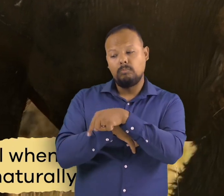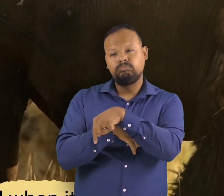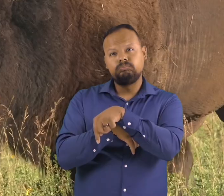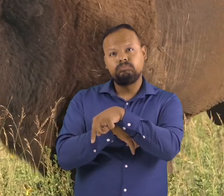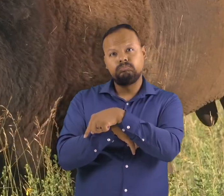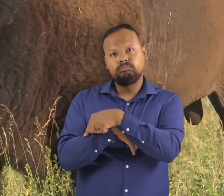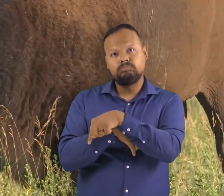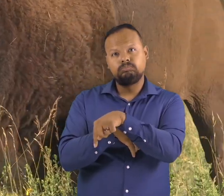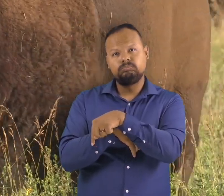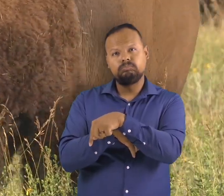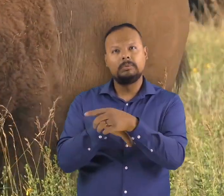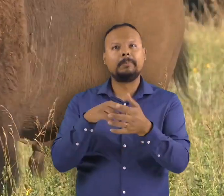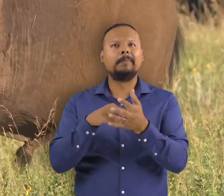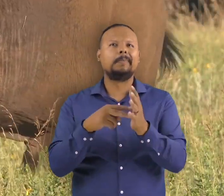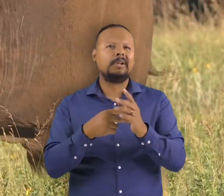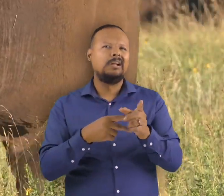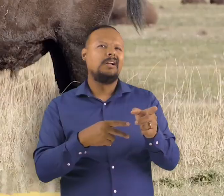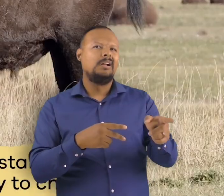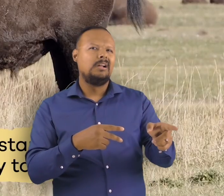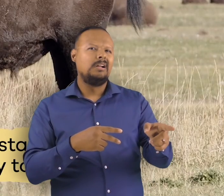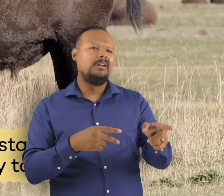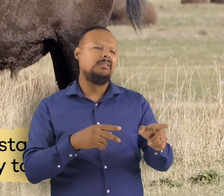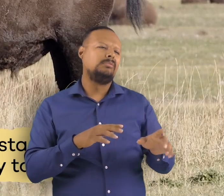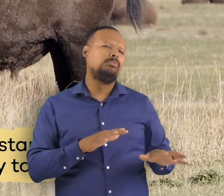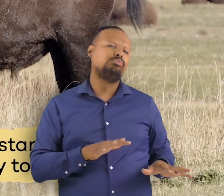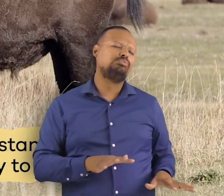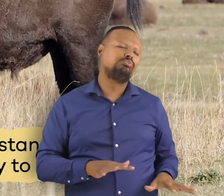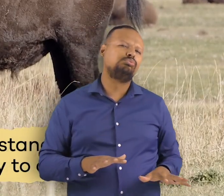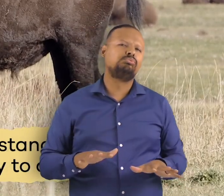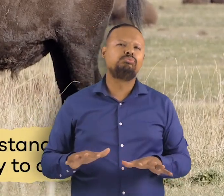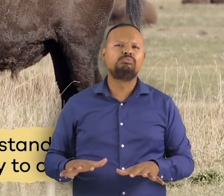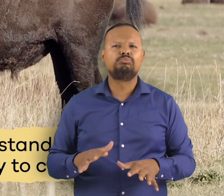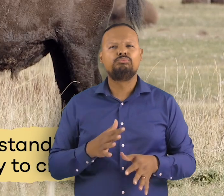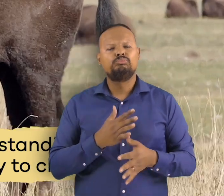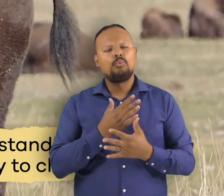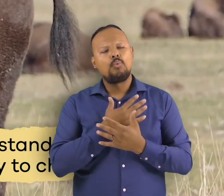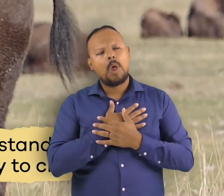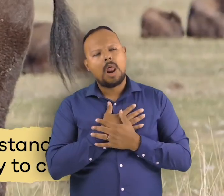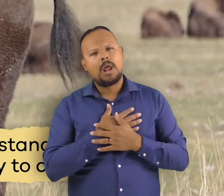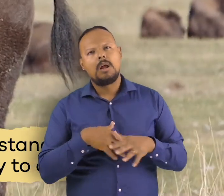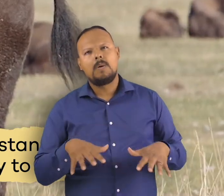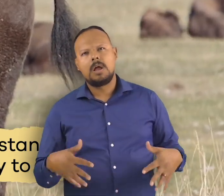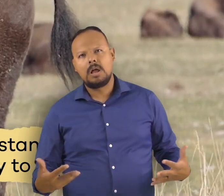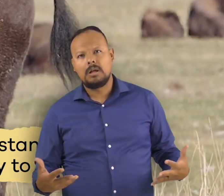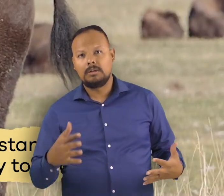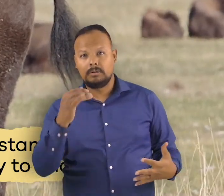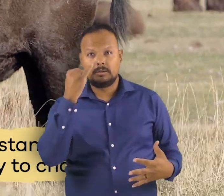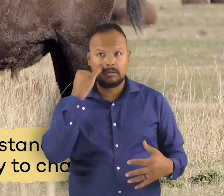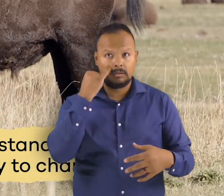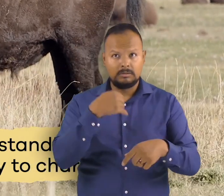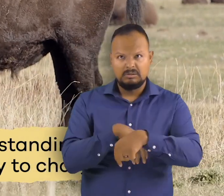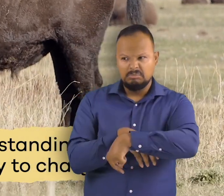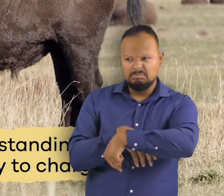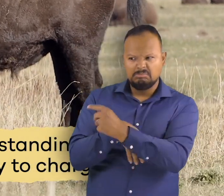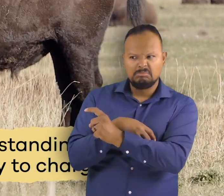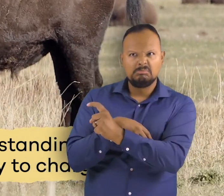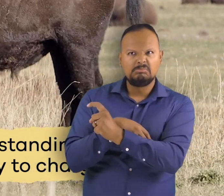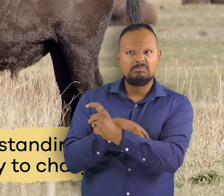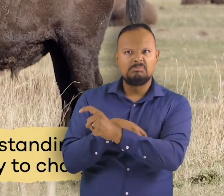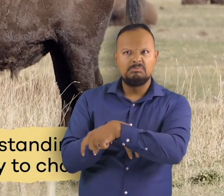but watch out if you ever see a bison tail standing straight up it is getting ready to charge